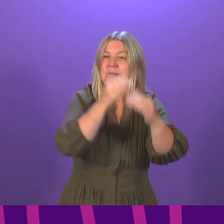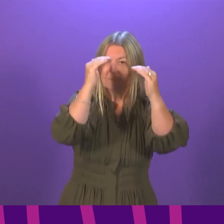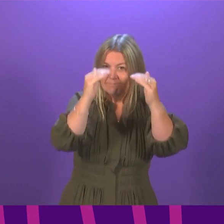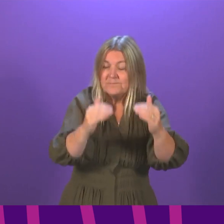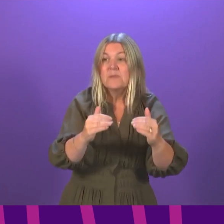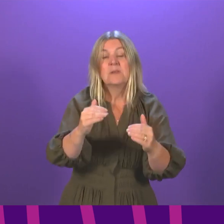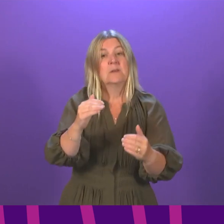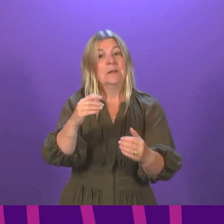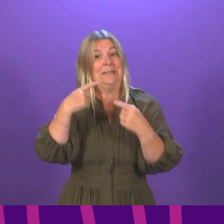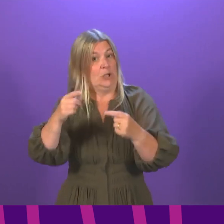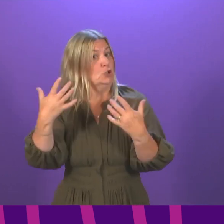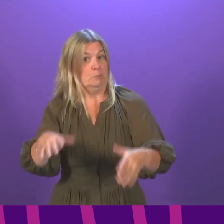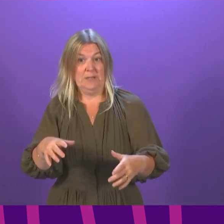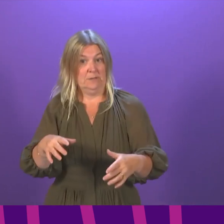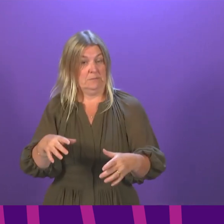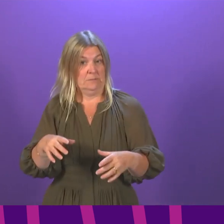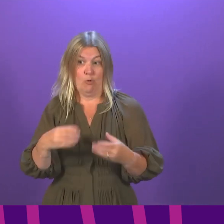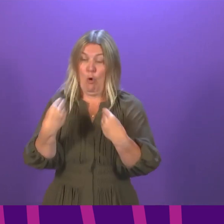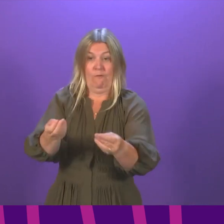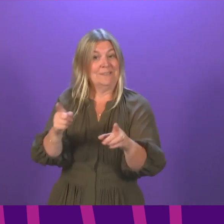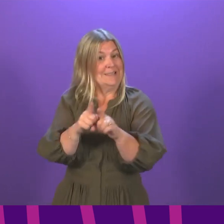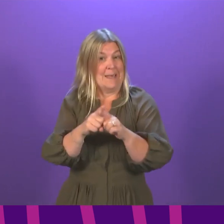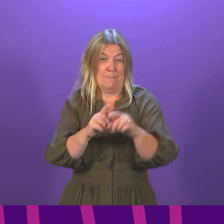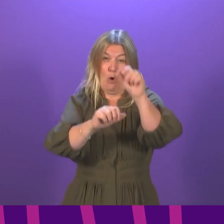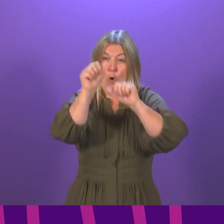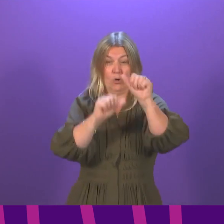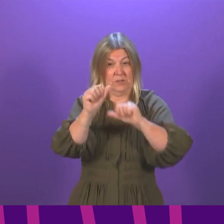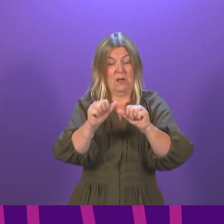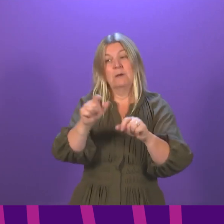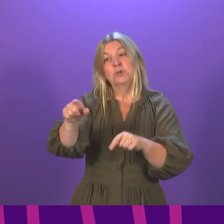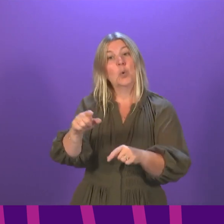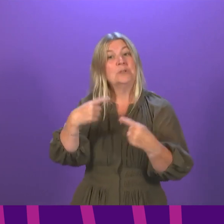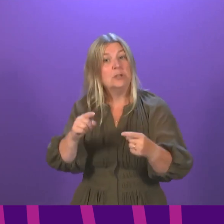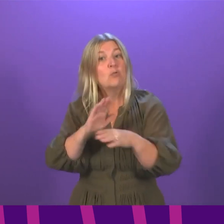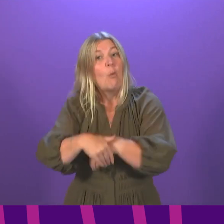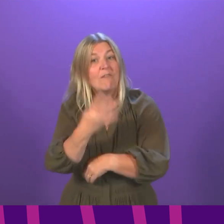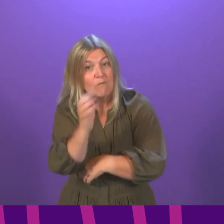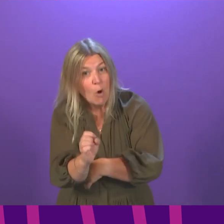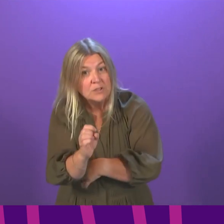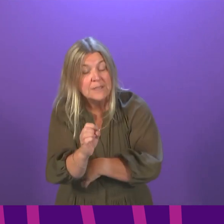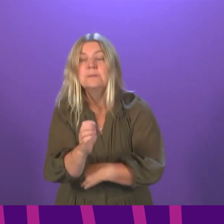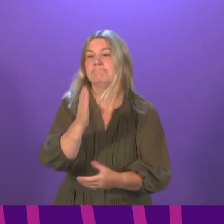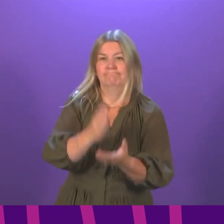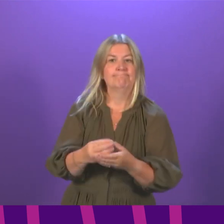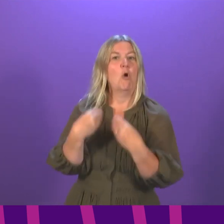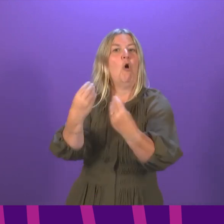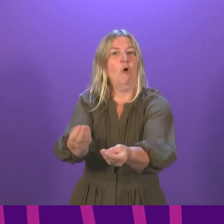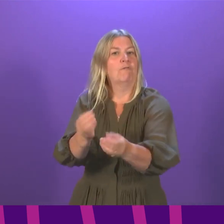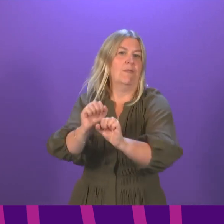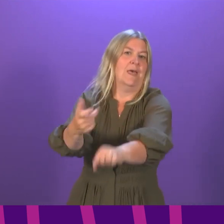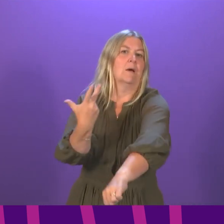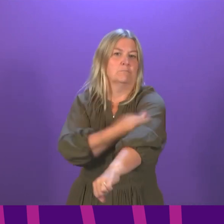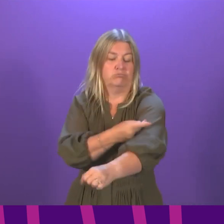set out by the JCVI. Every teacher over 40, for example, will already have had the offer for their